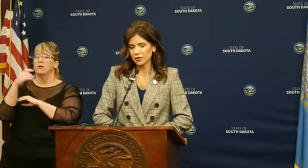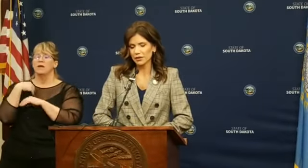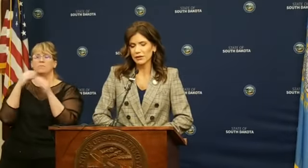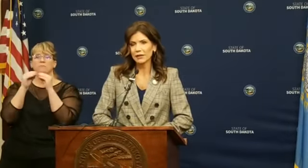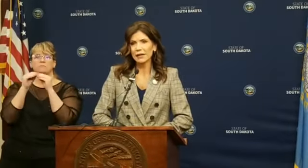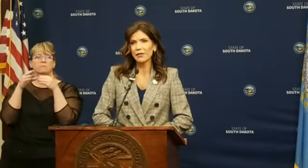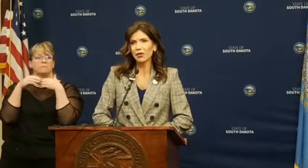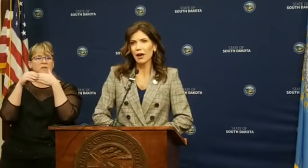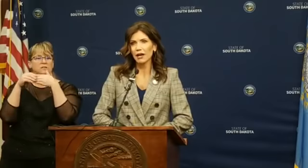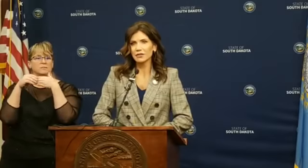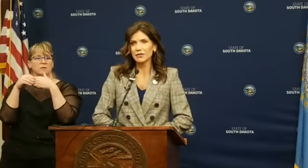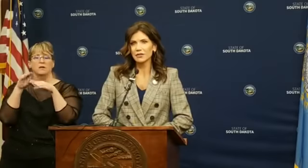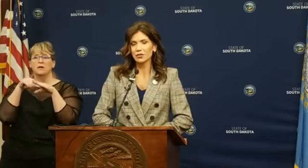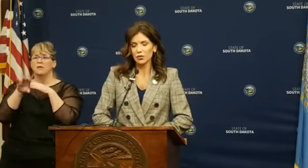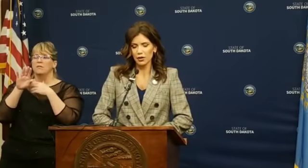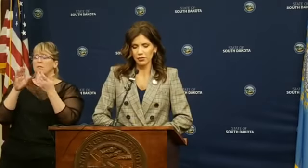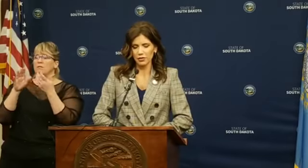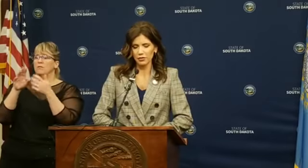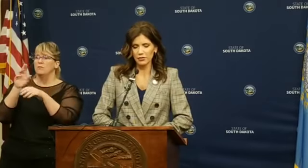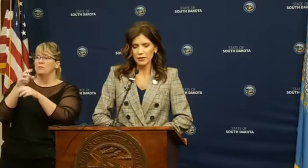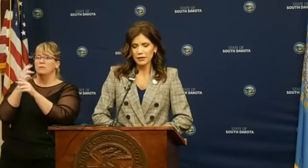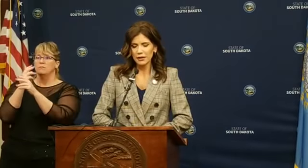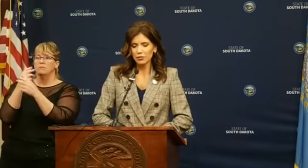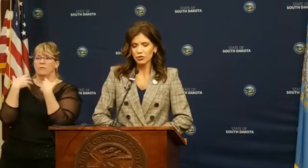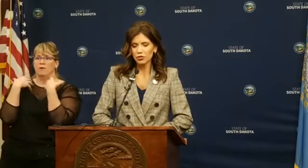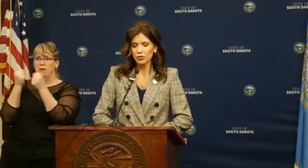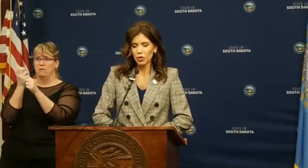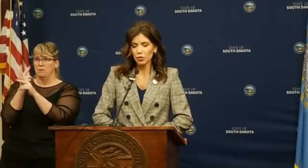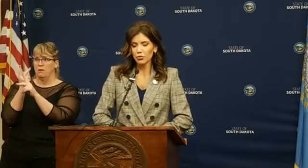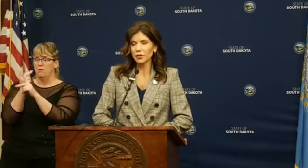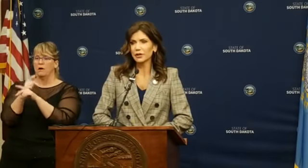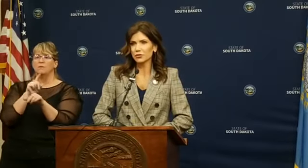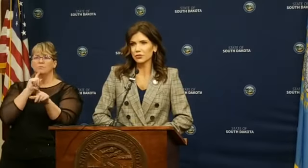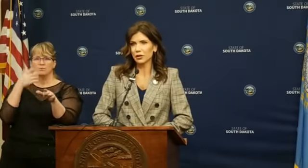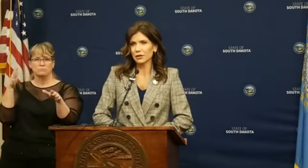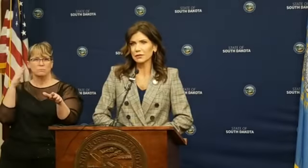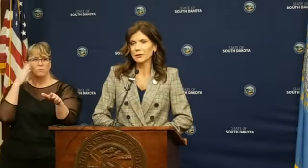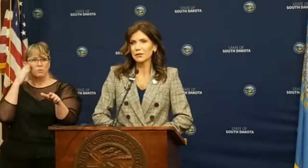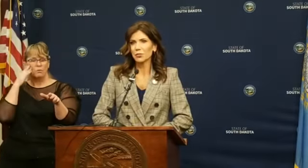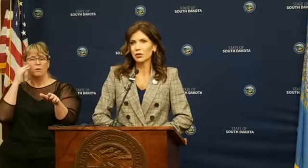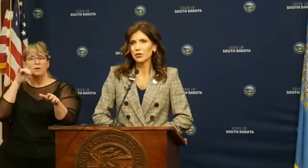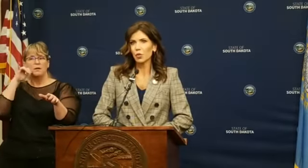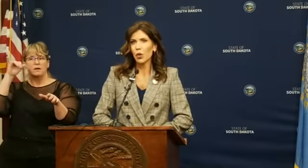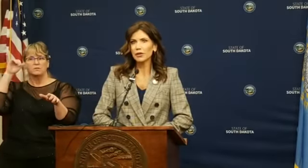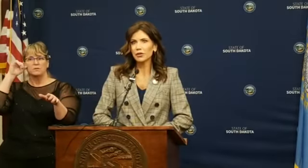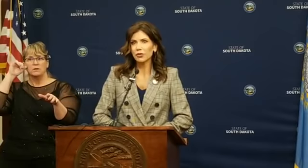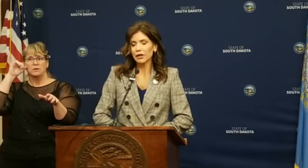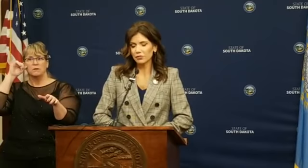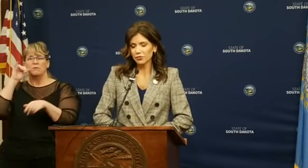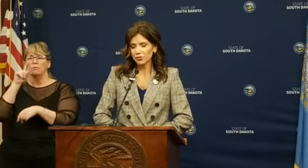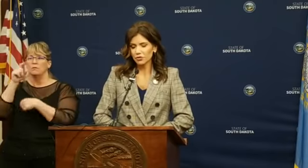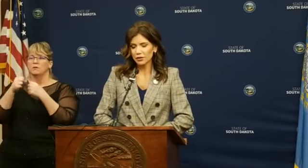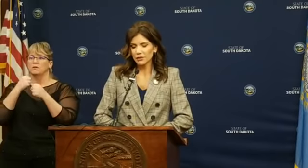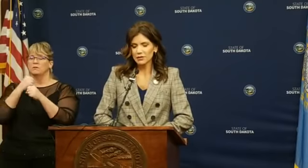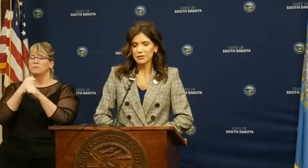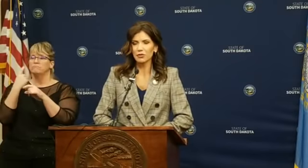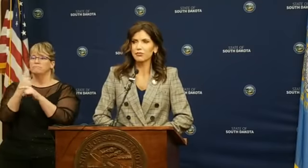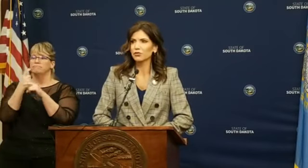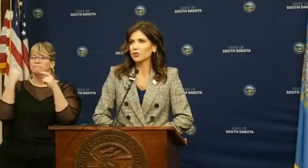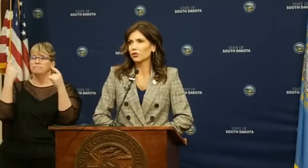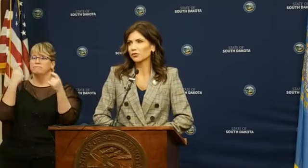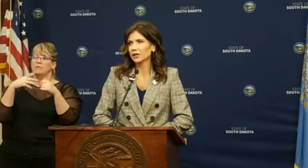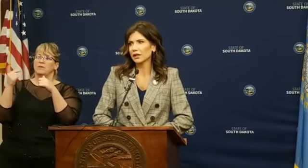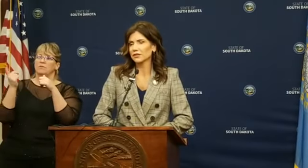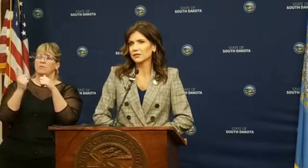flexibility in their access to health care. And I'm sure you know that yesterday marked the one-year anniversary since